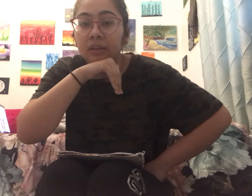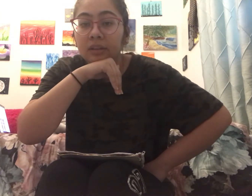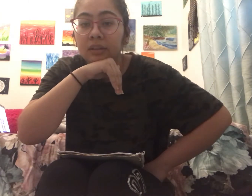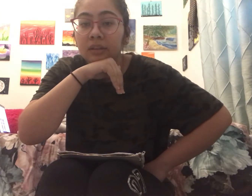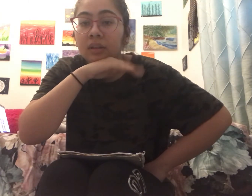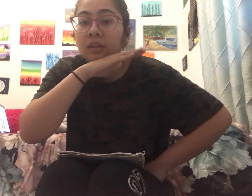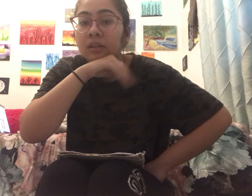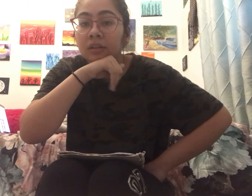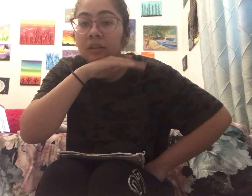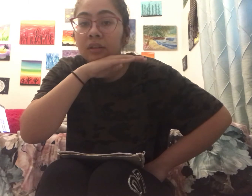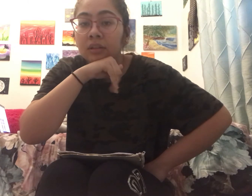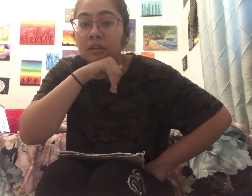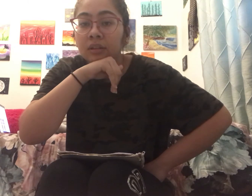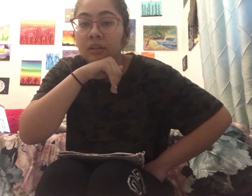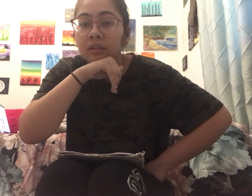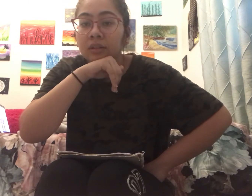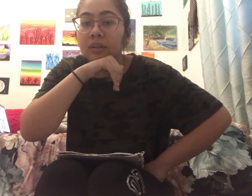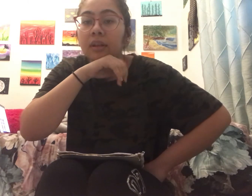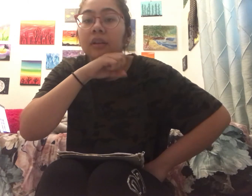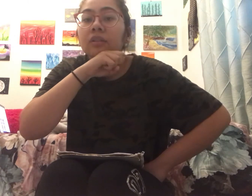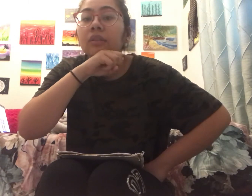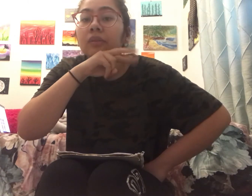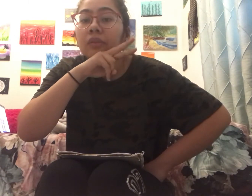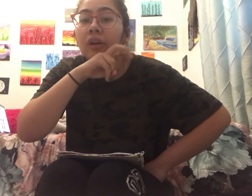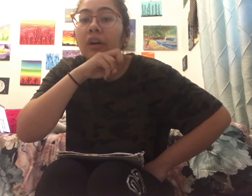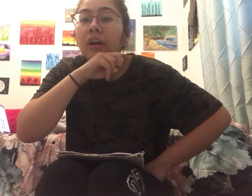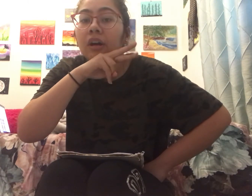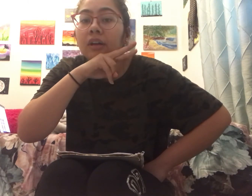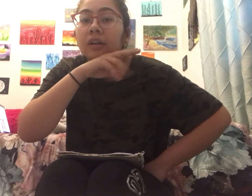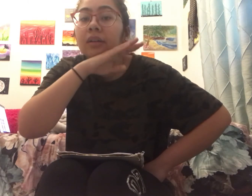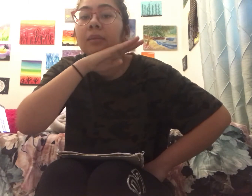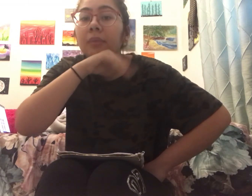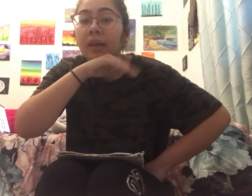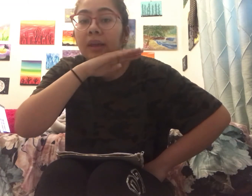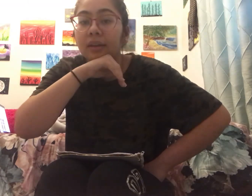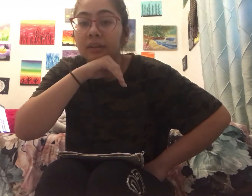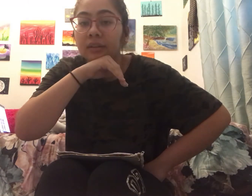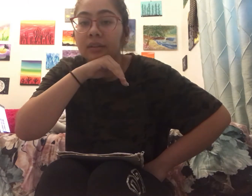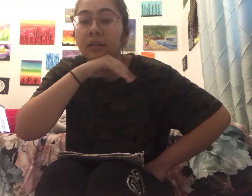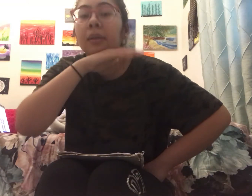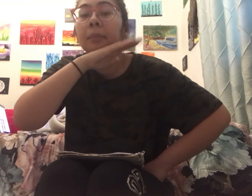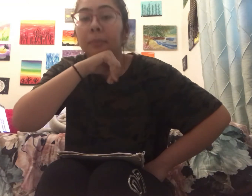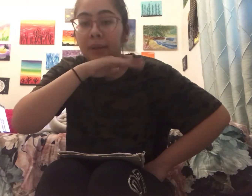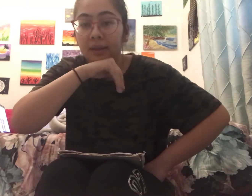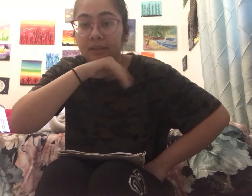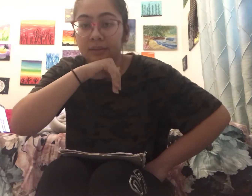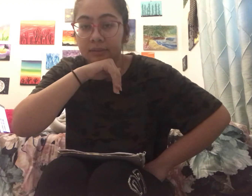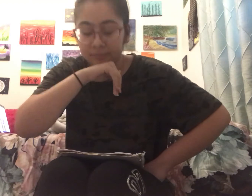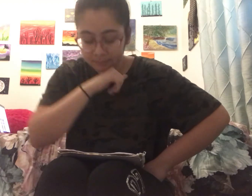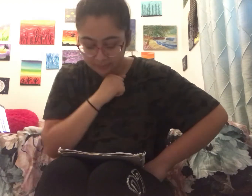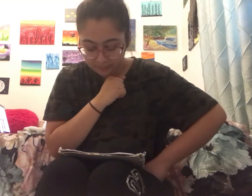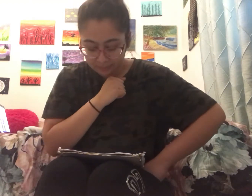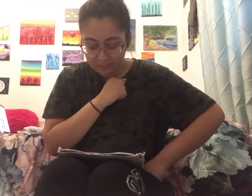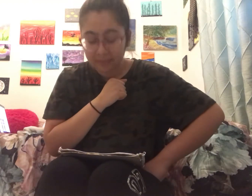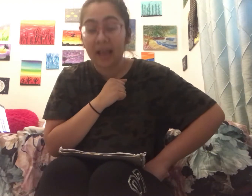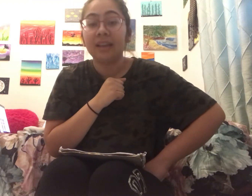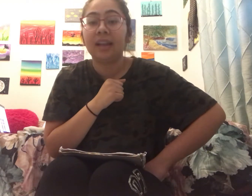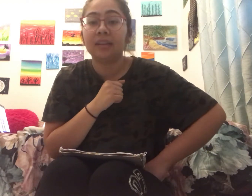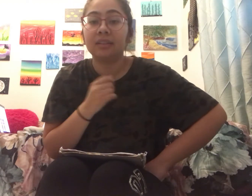so frog pig pig and next is